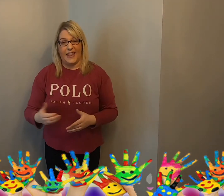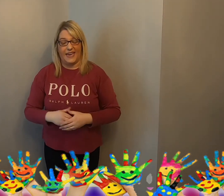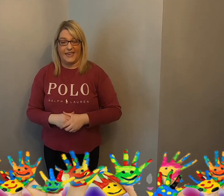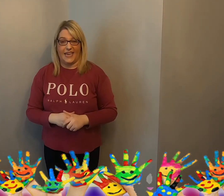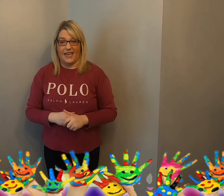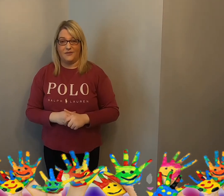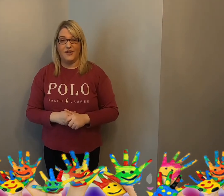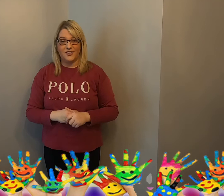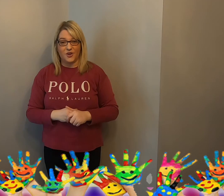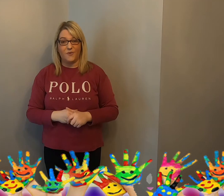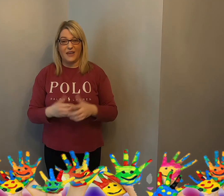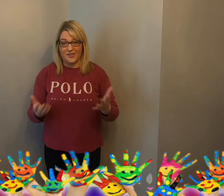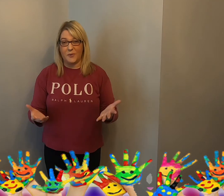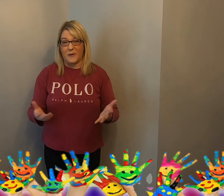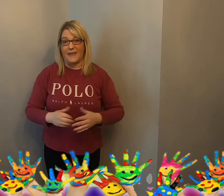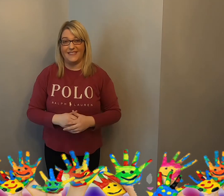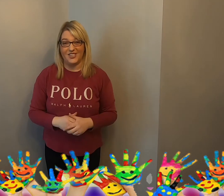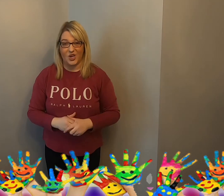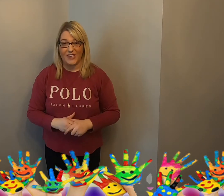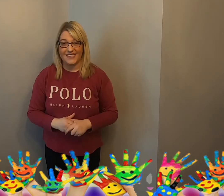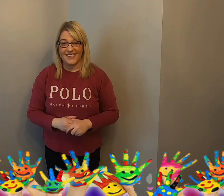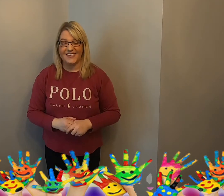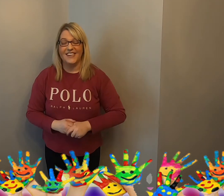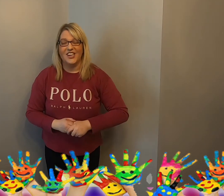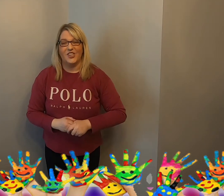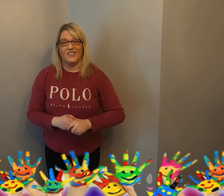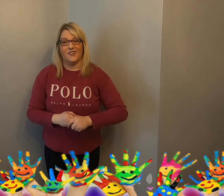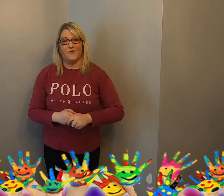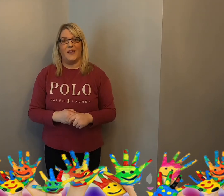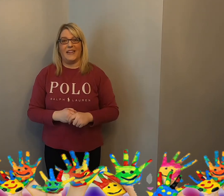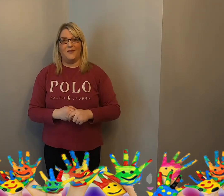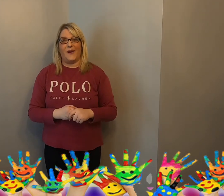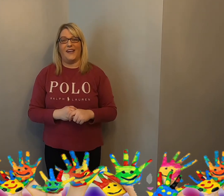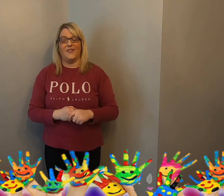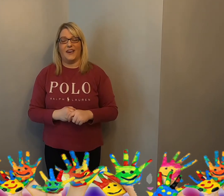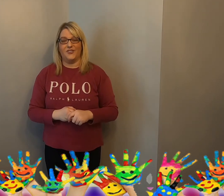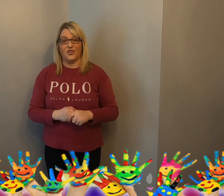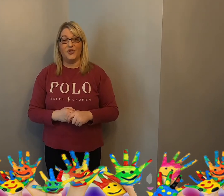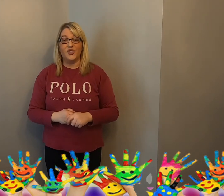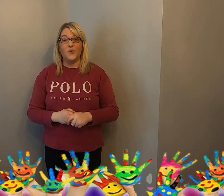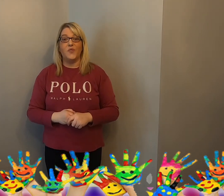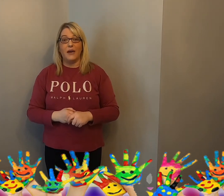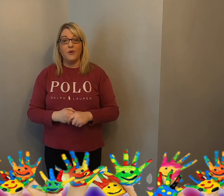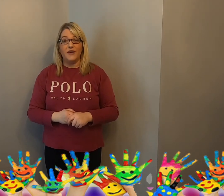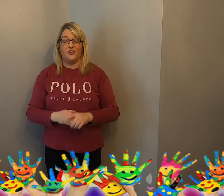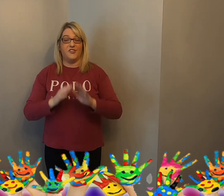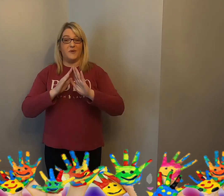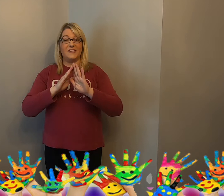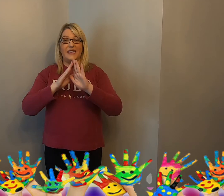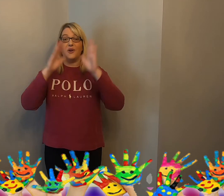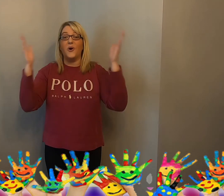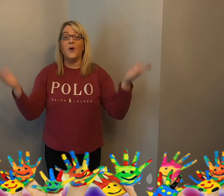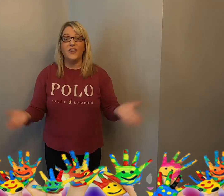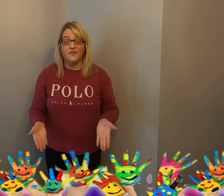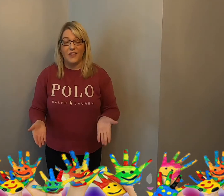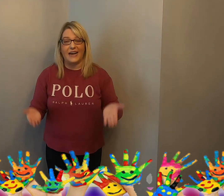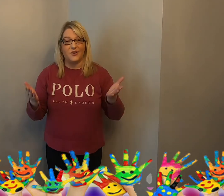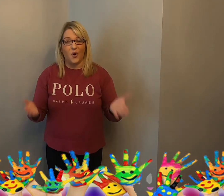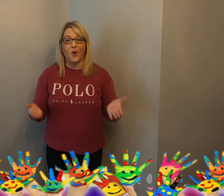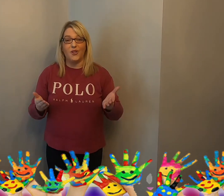line again. So that's pretty easy too, isn't it? You did really well there too. So then what we do is we sing all of that all